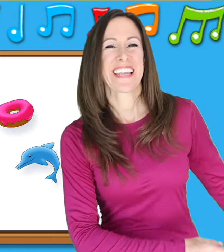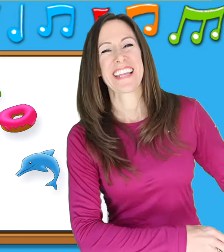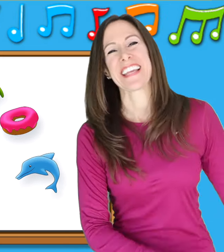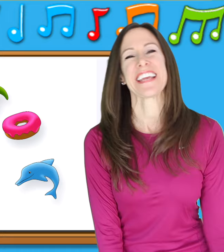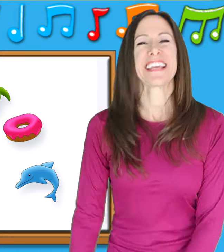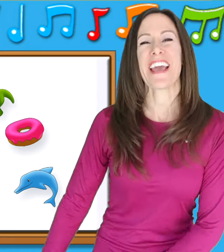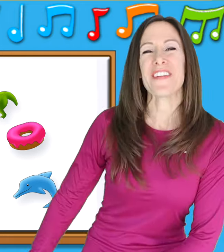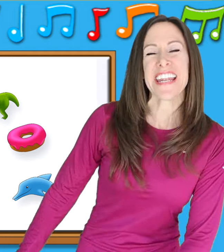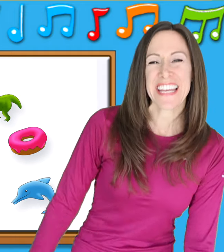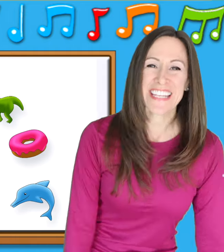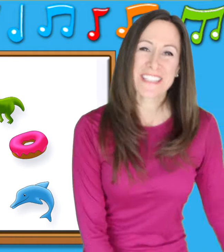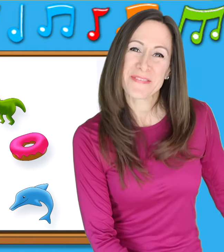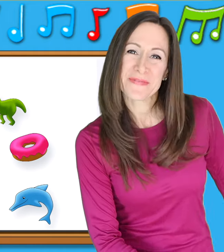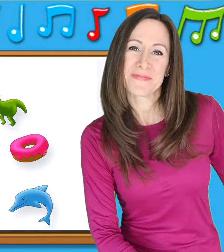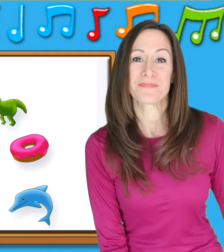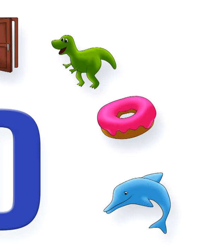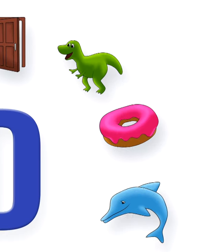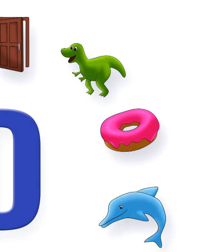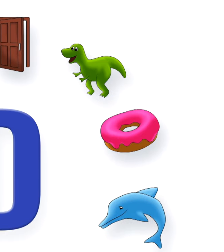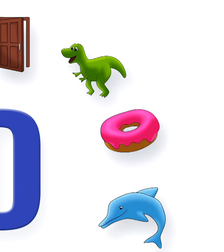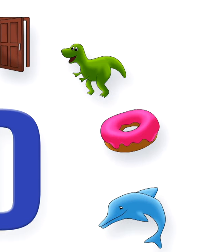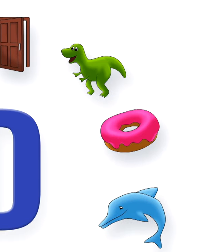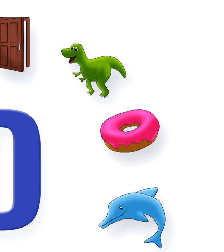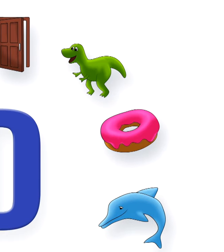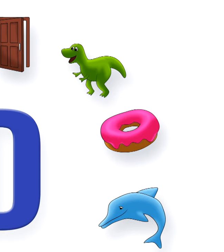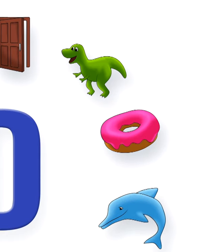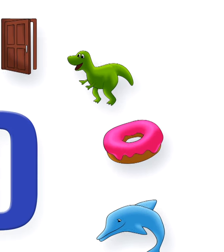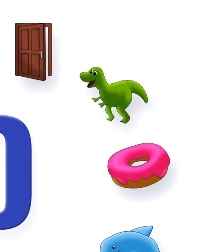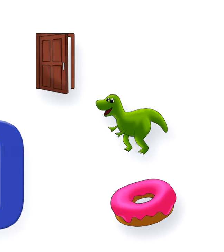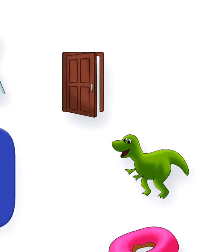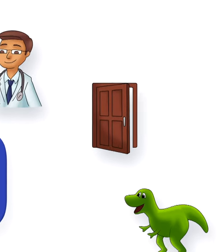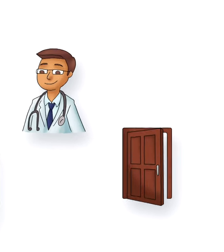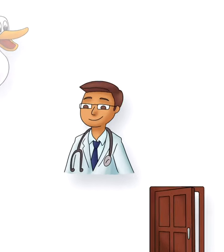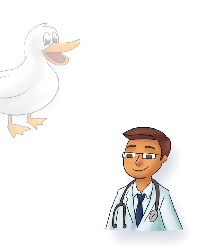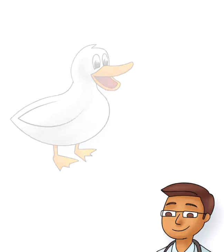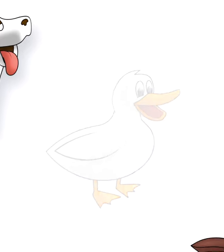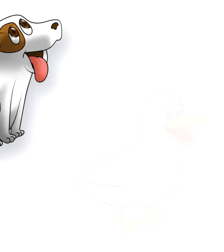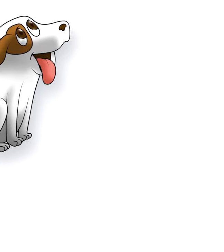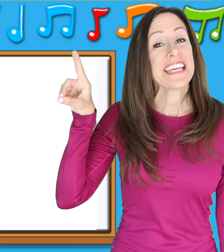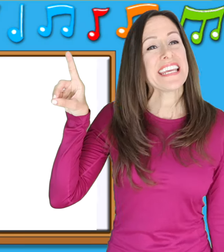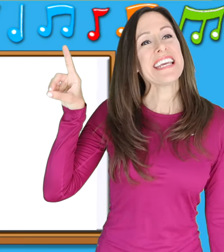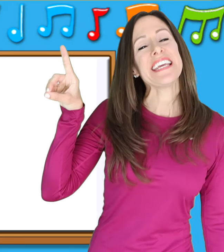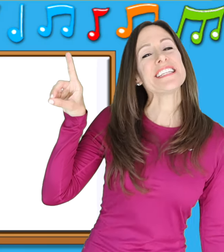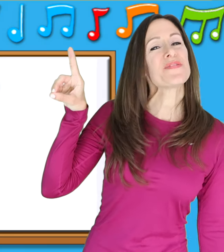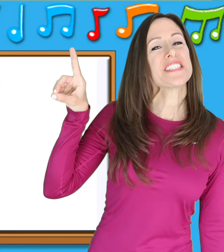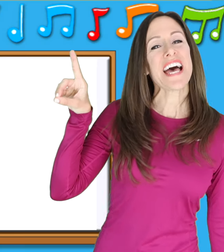Get ready! Here we go! D is for d